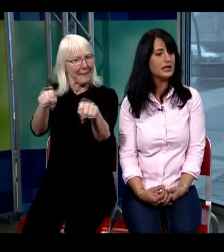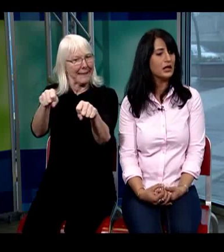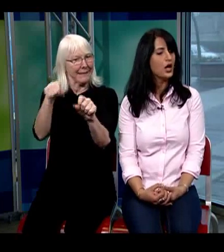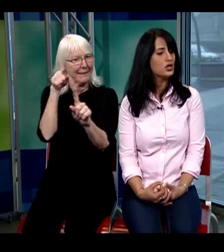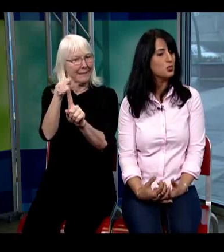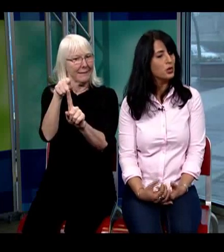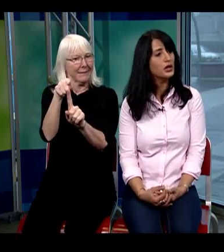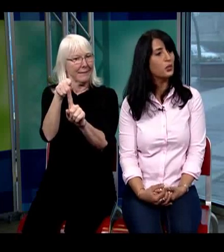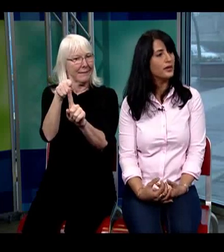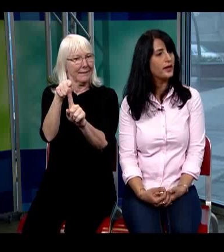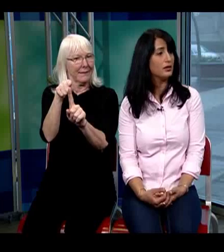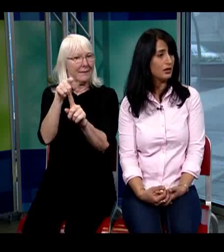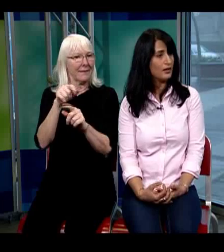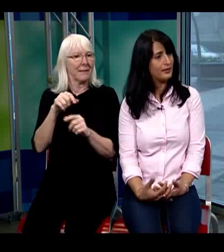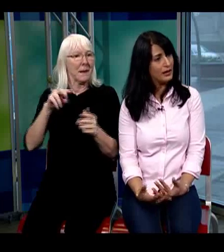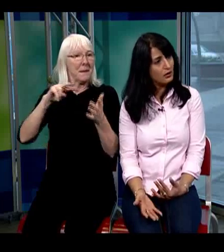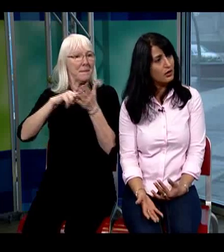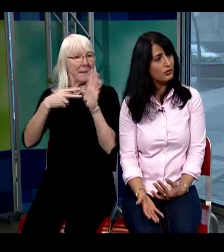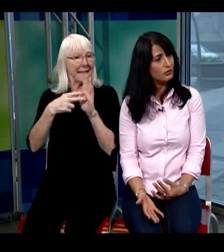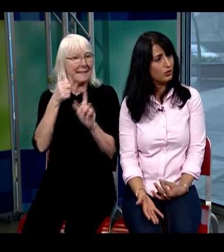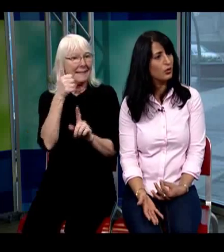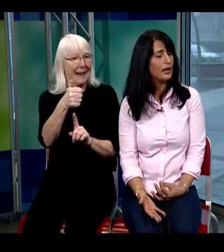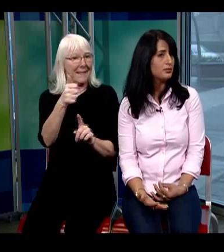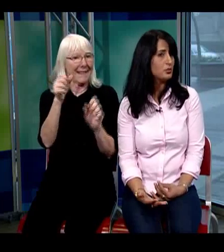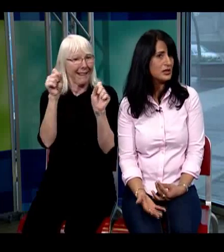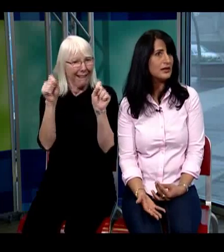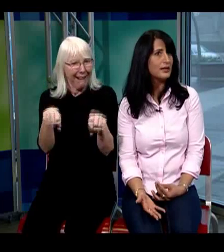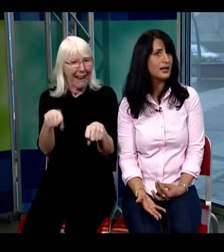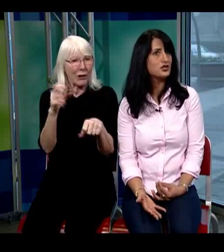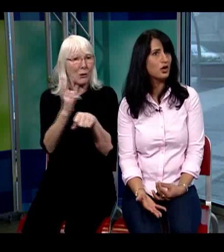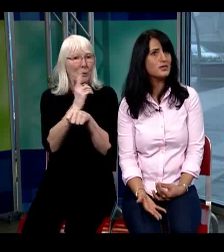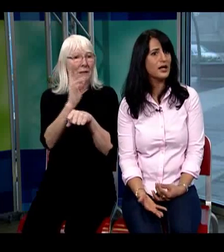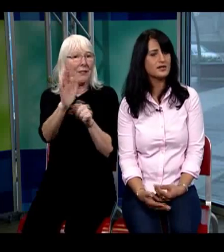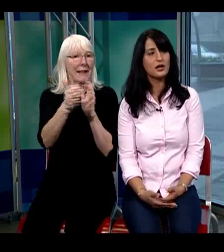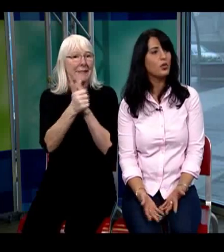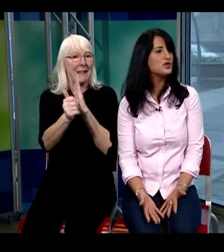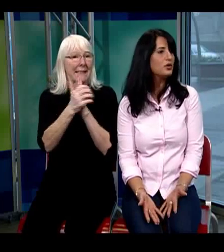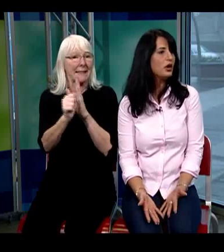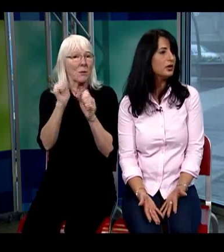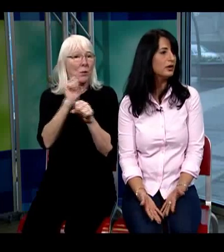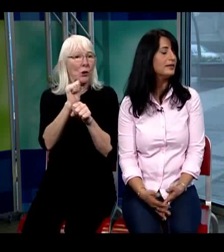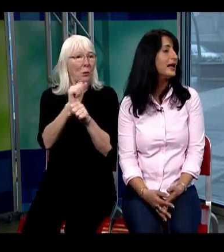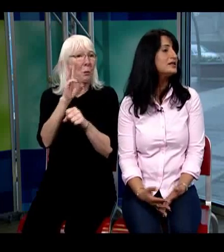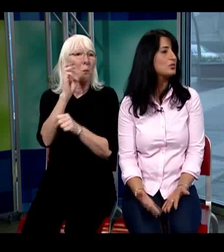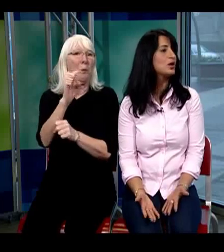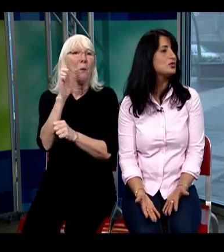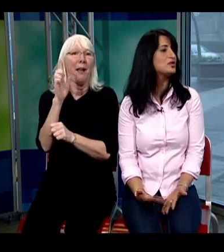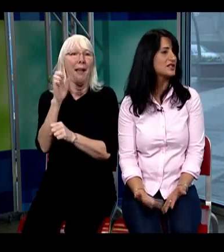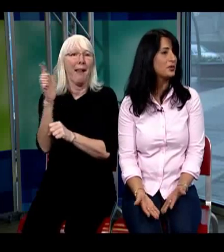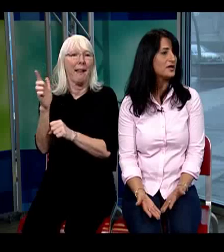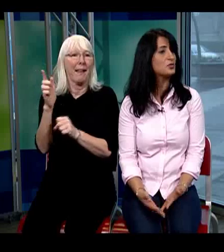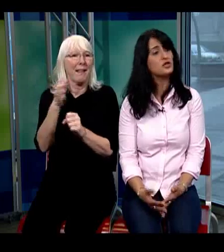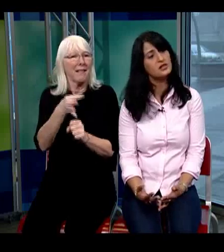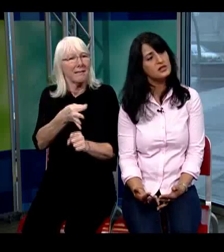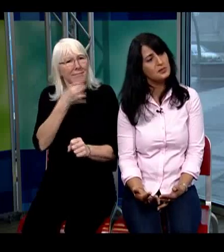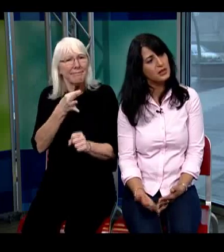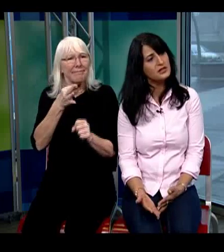to work within the her role and within that job task was phenomenal and that's what was expressed it wasn't a disability